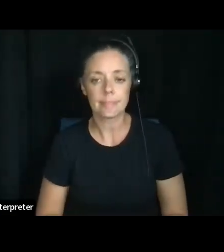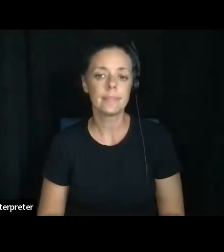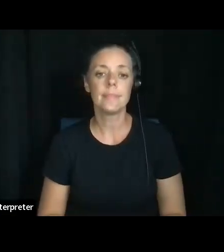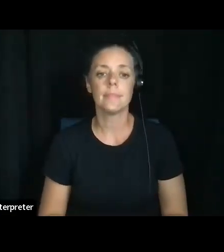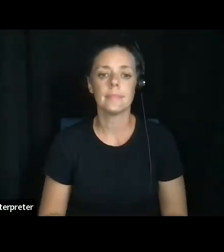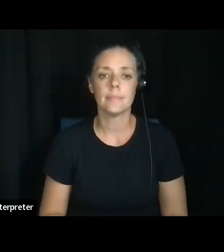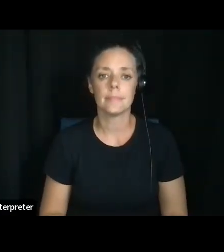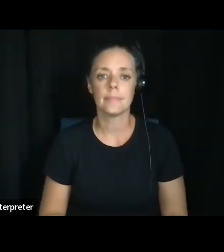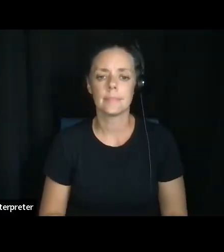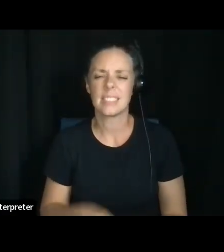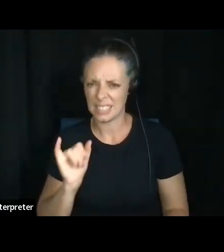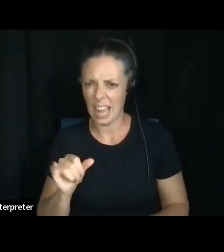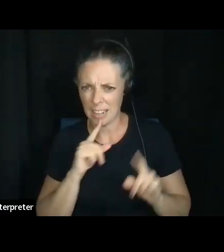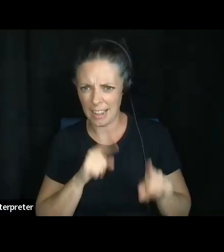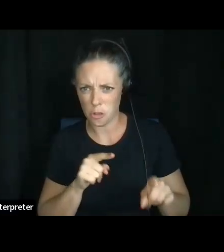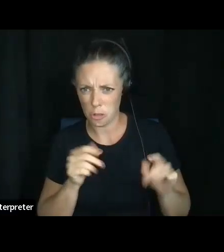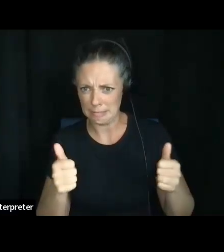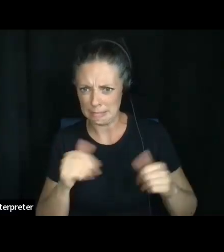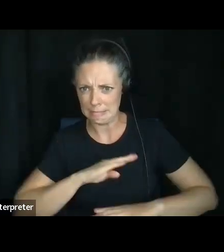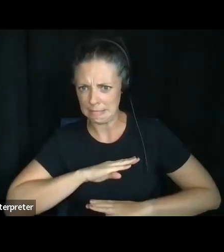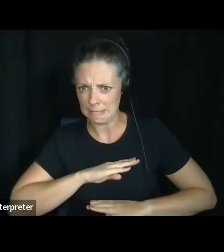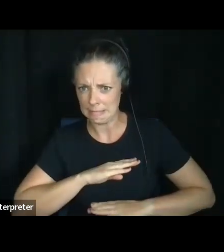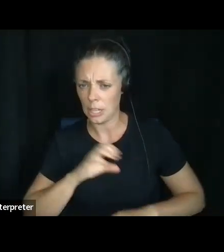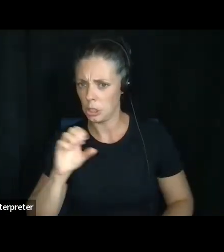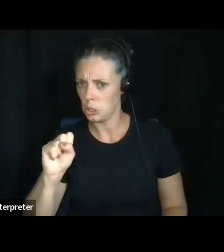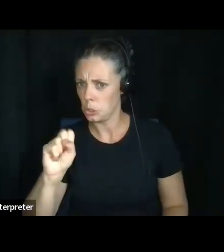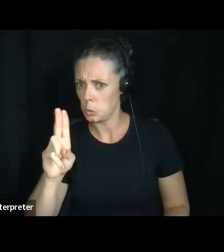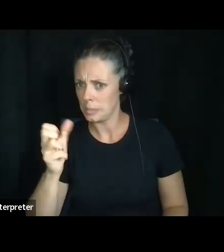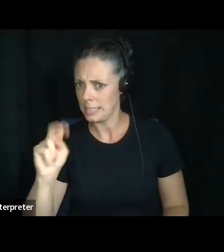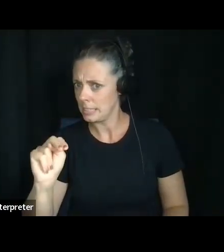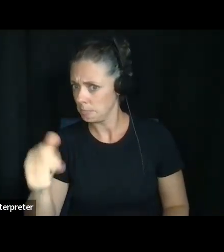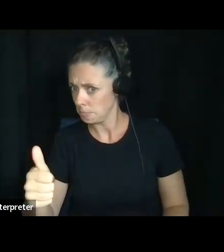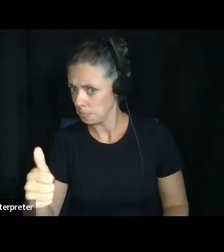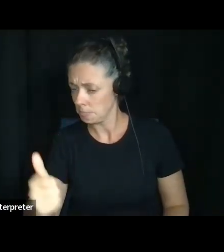Um, does that, does that answer your question, Susan? Was that